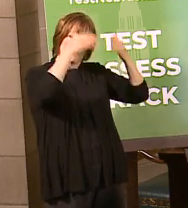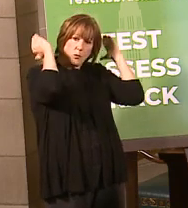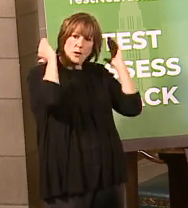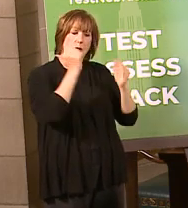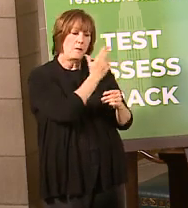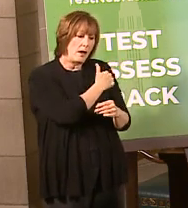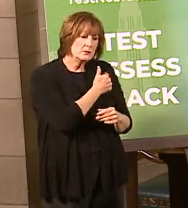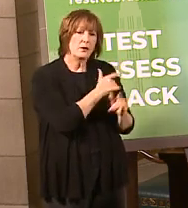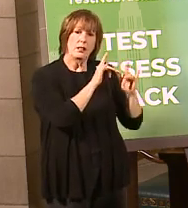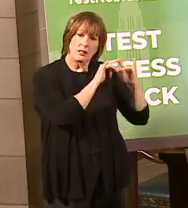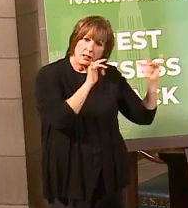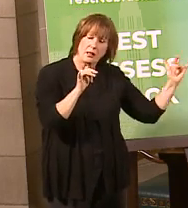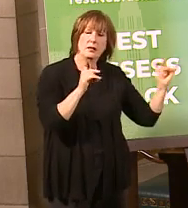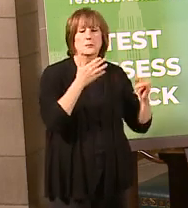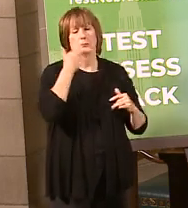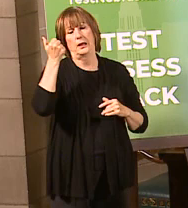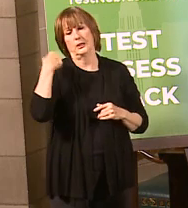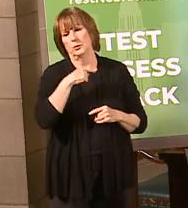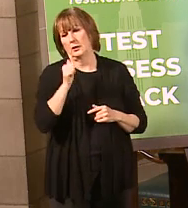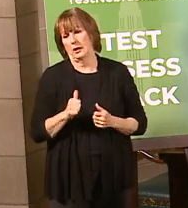those students.